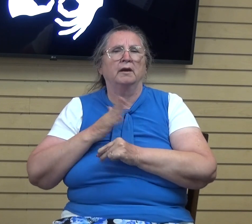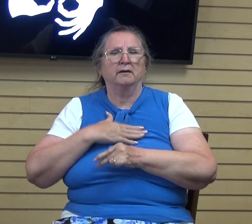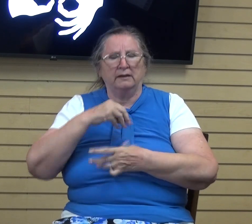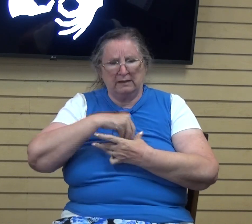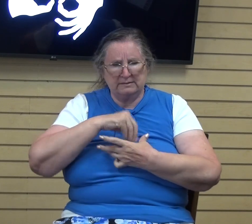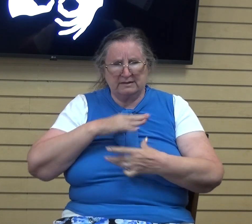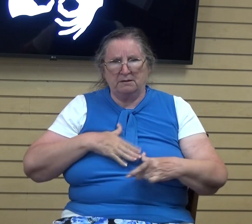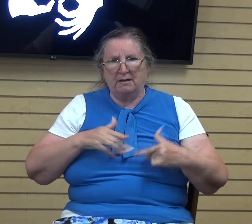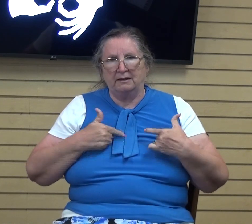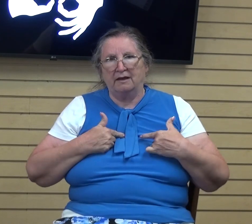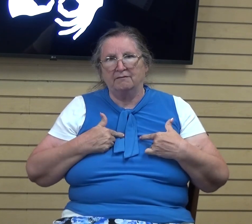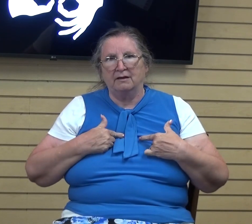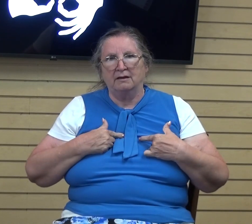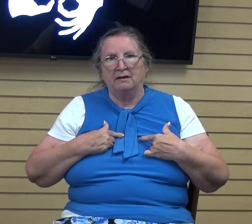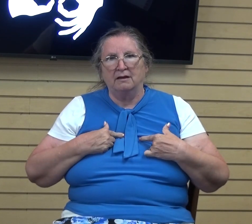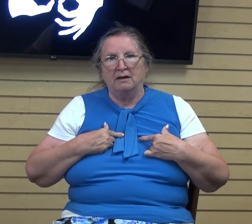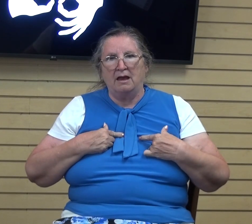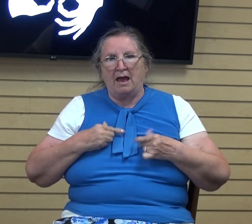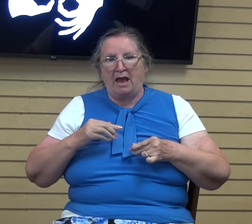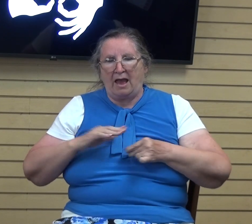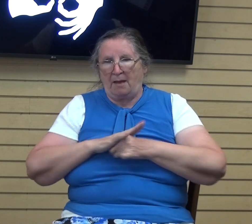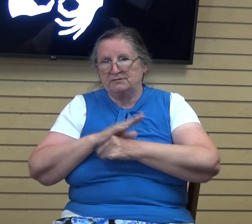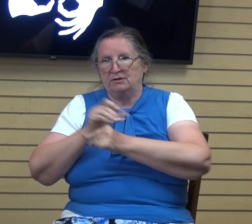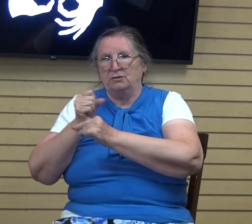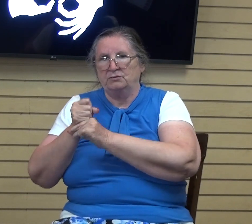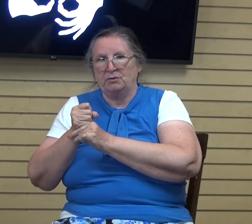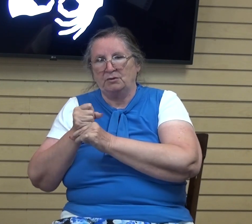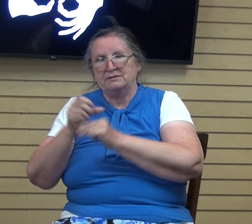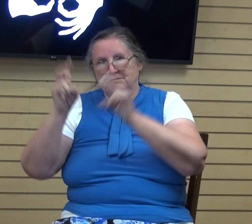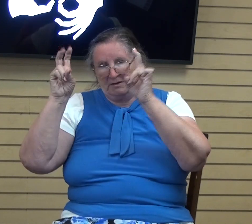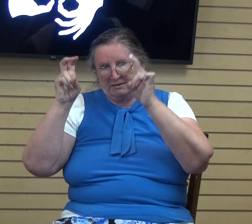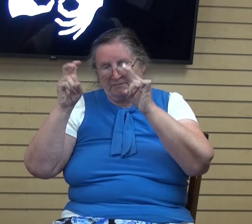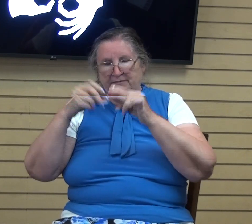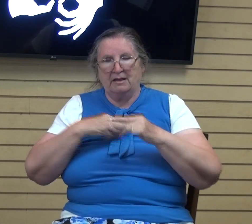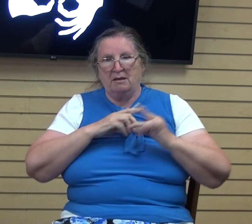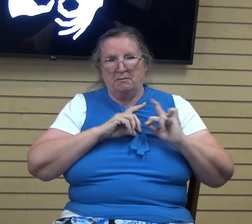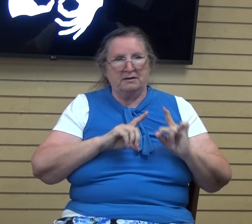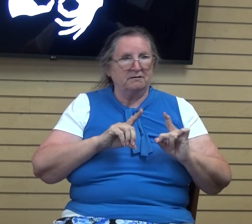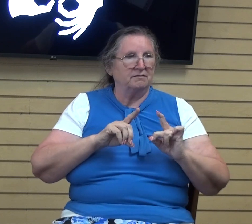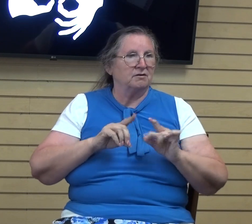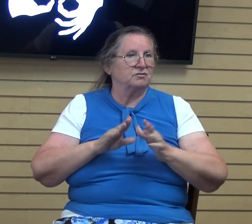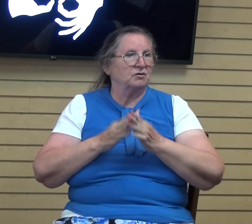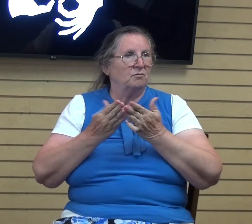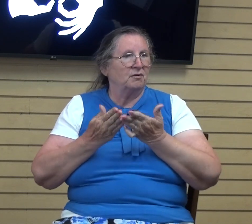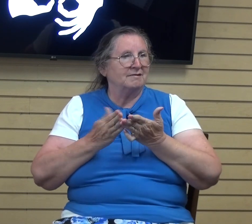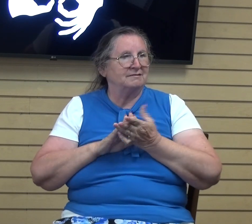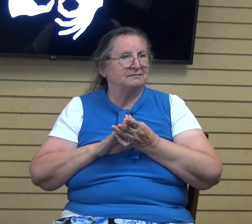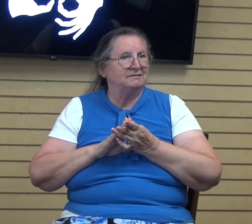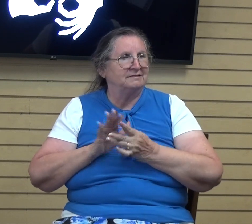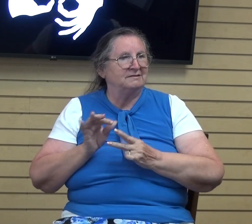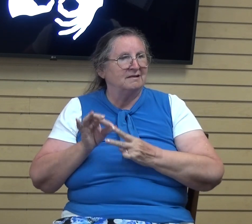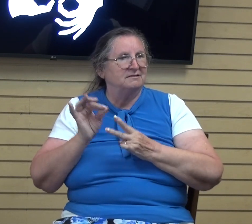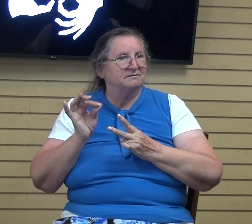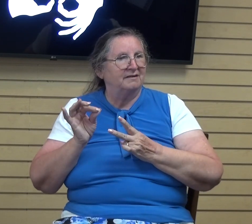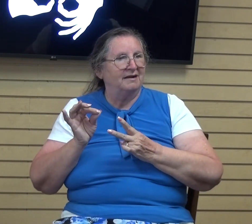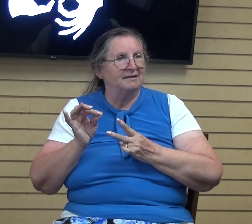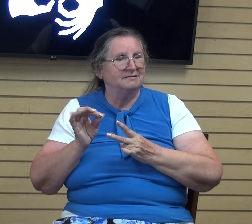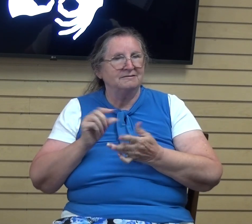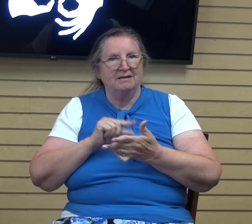title is absolute trust. And when I got into my little devotion book this morning to kind of find, um, some verses and